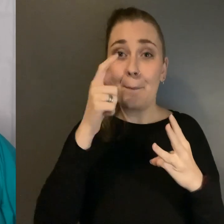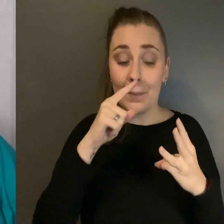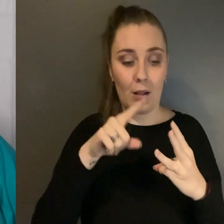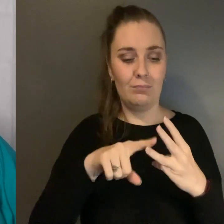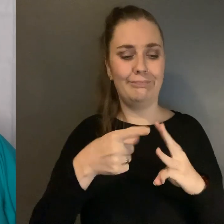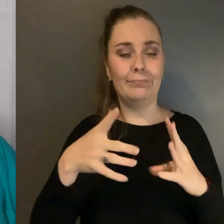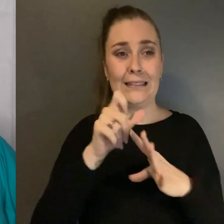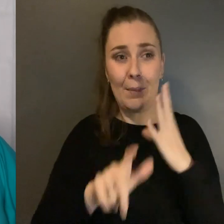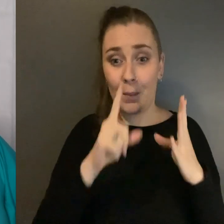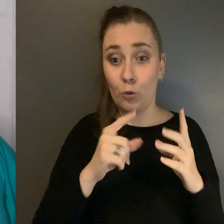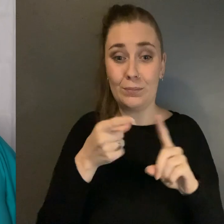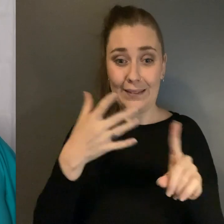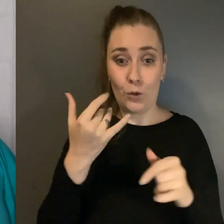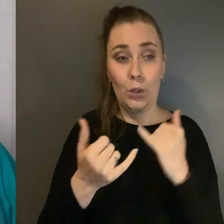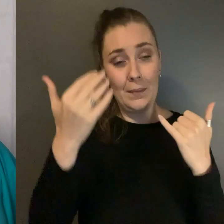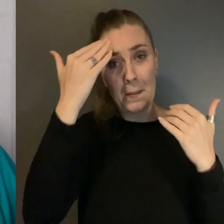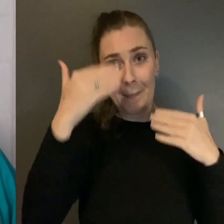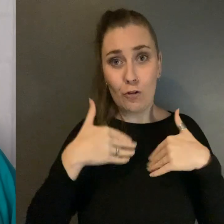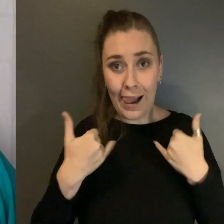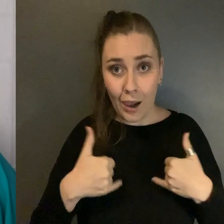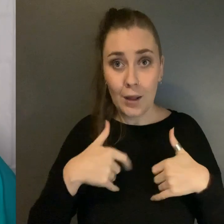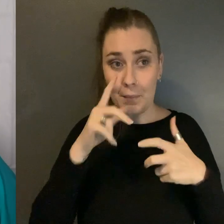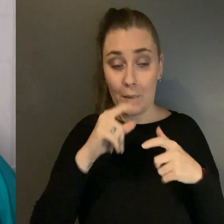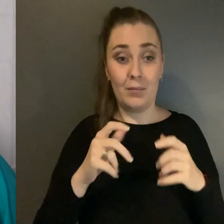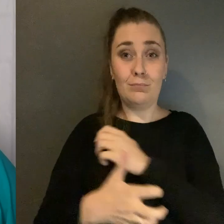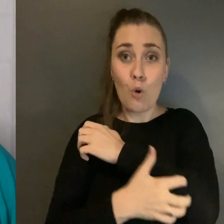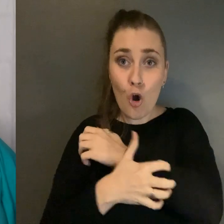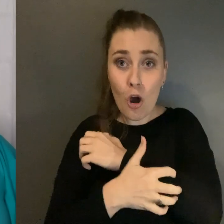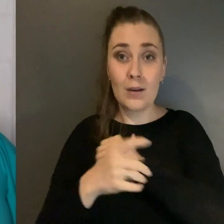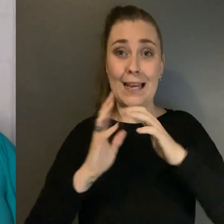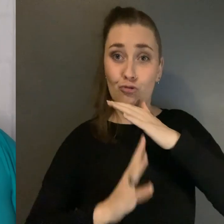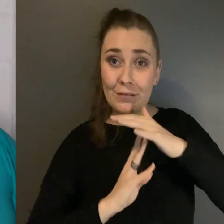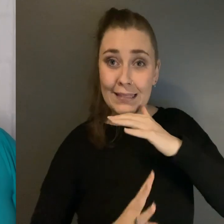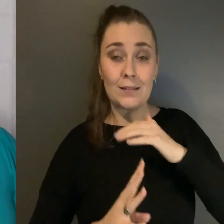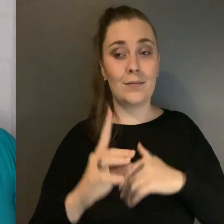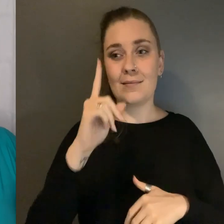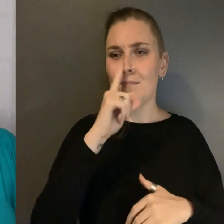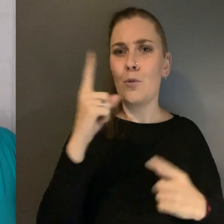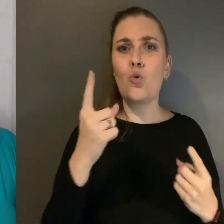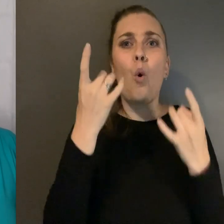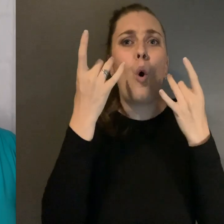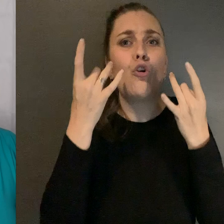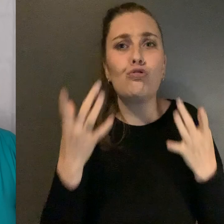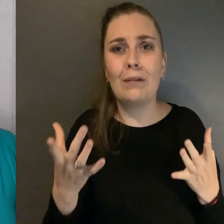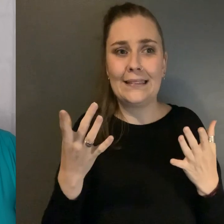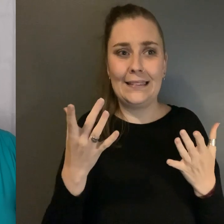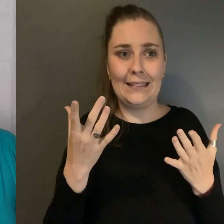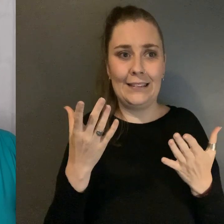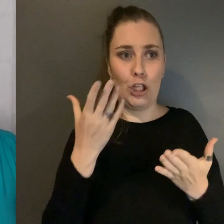mentally ill people Poor people Immigrants People who already exist on the margins